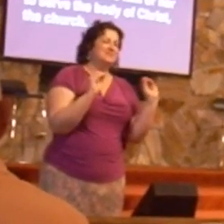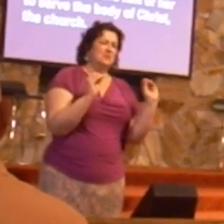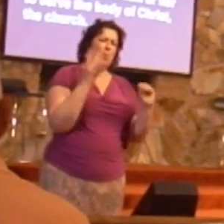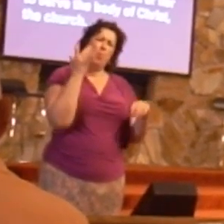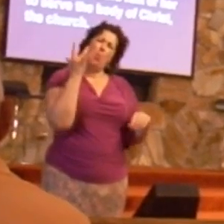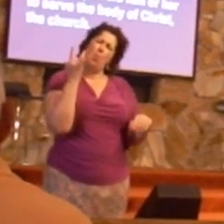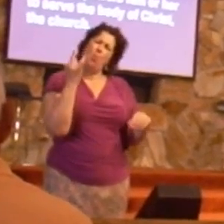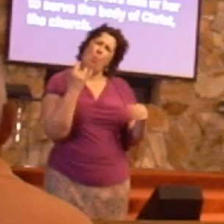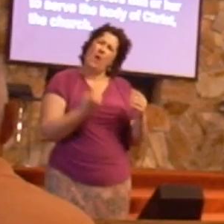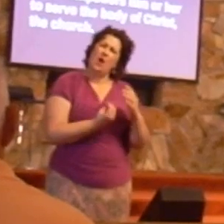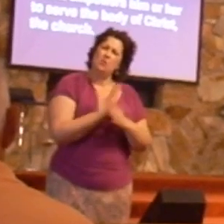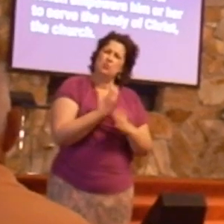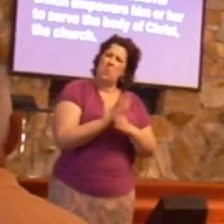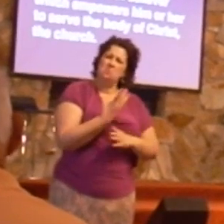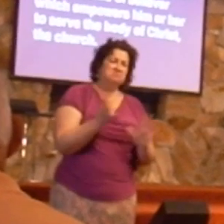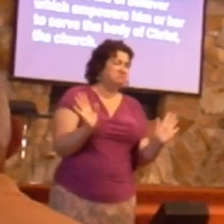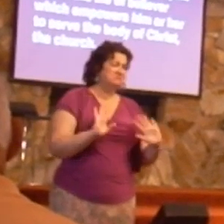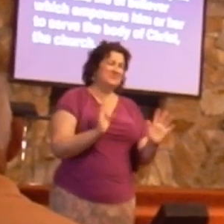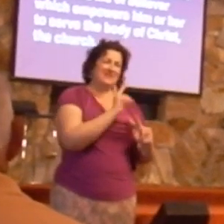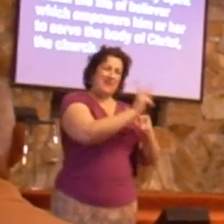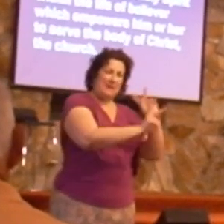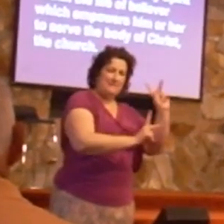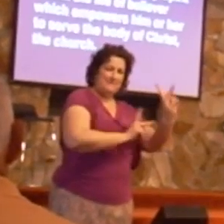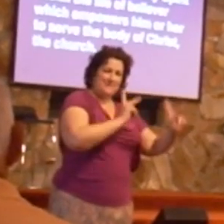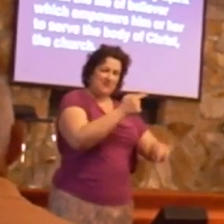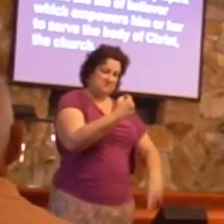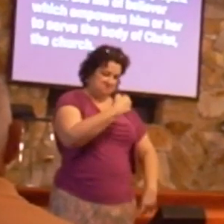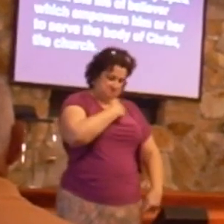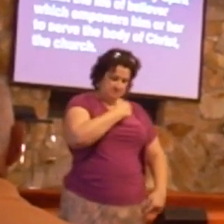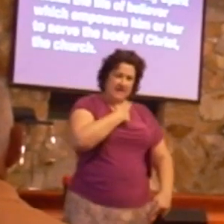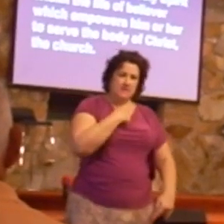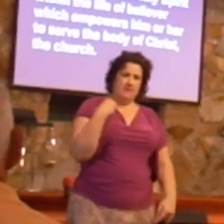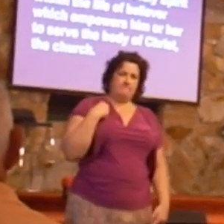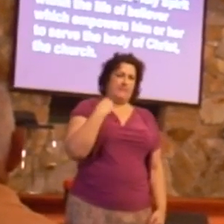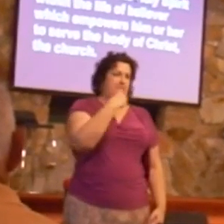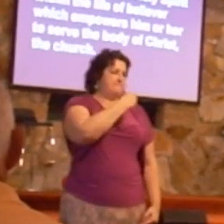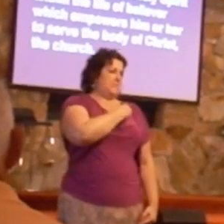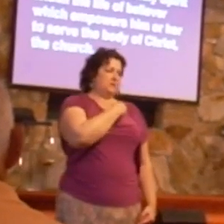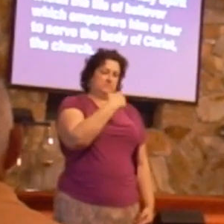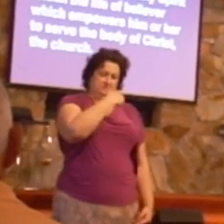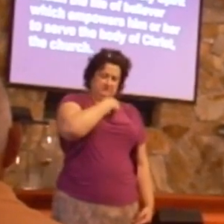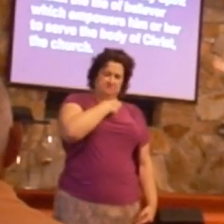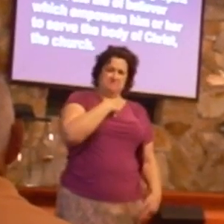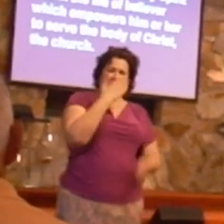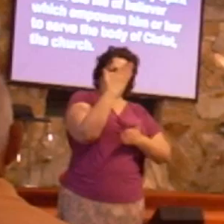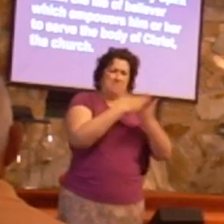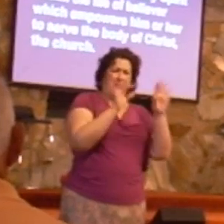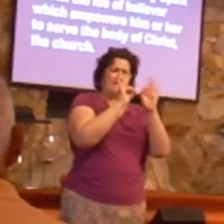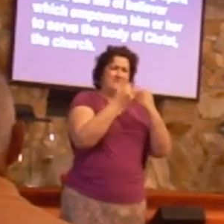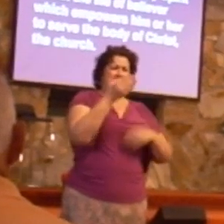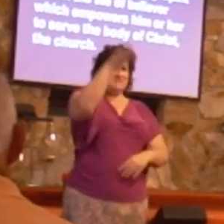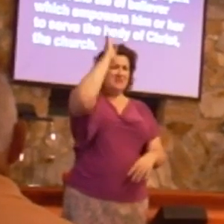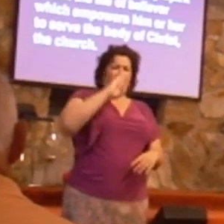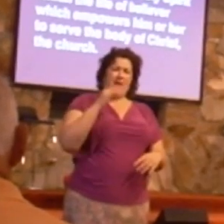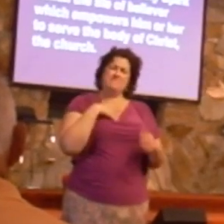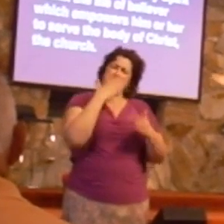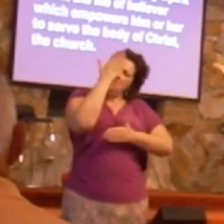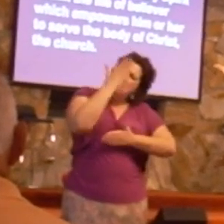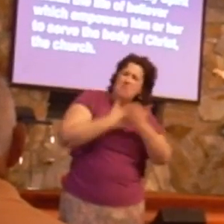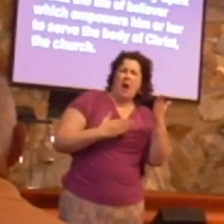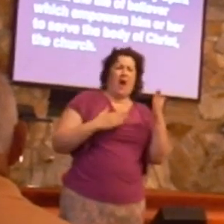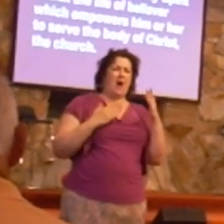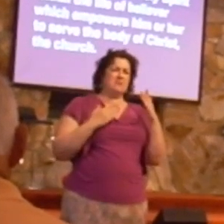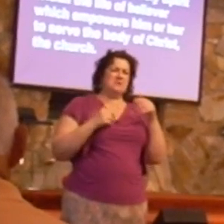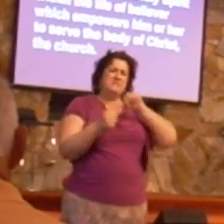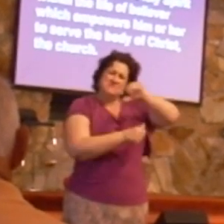because the people within the church, those who say, I'm a member, I'm a part of the family of God, part of the fellowship